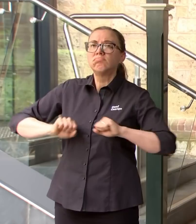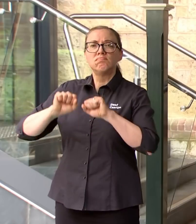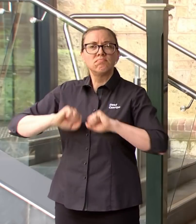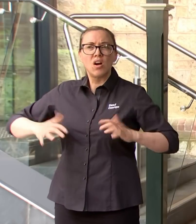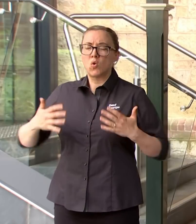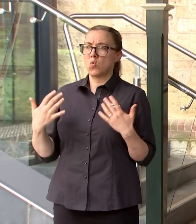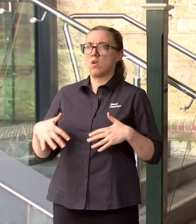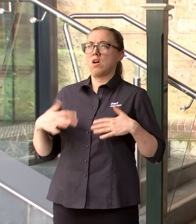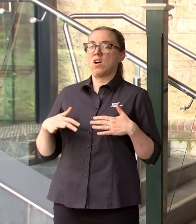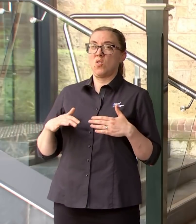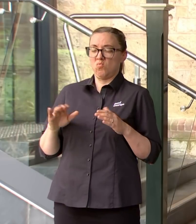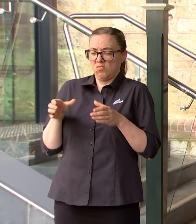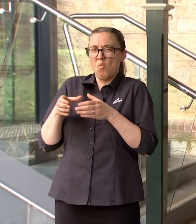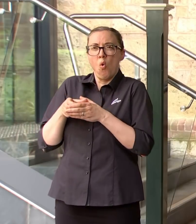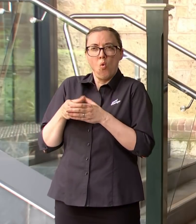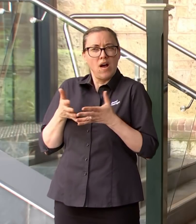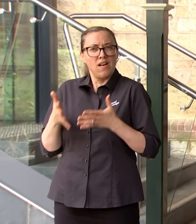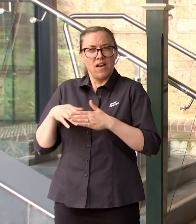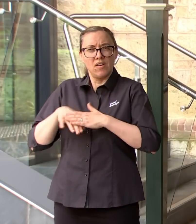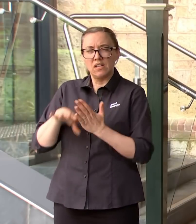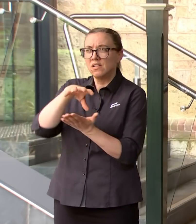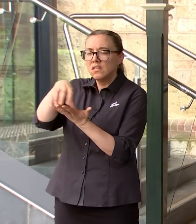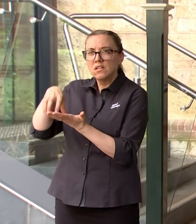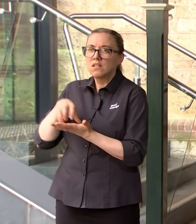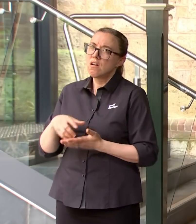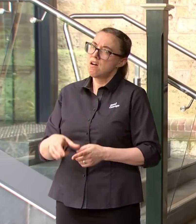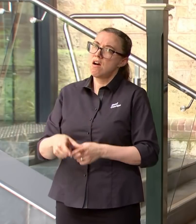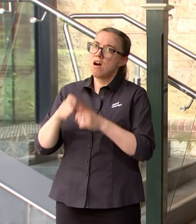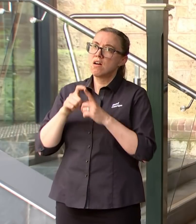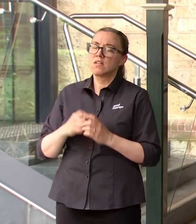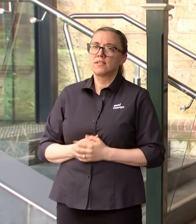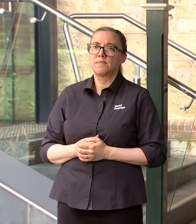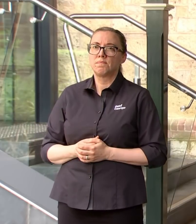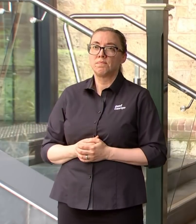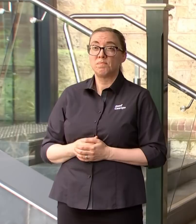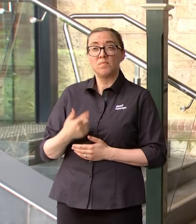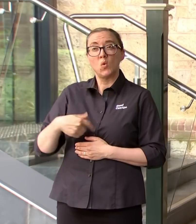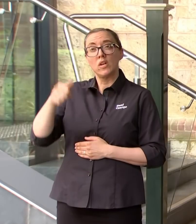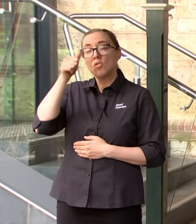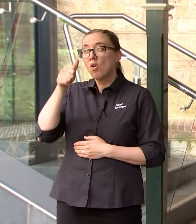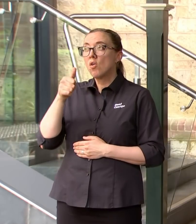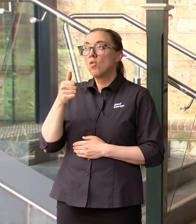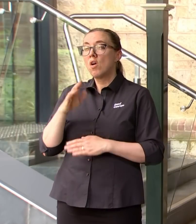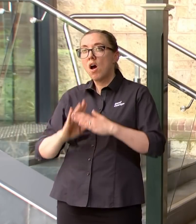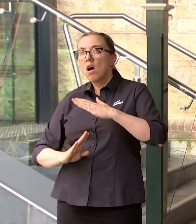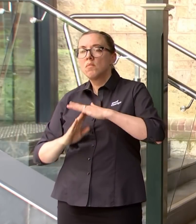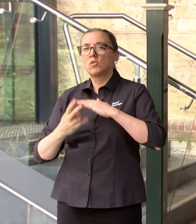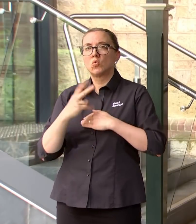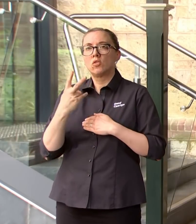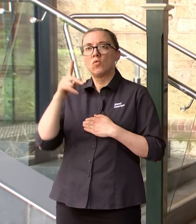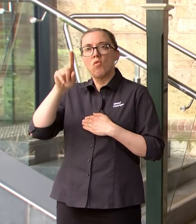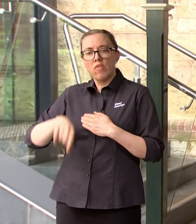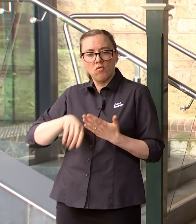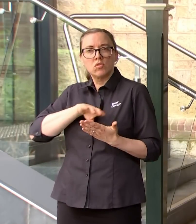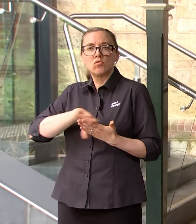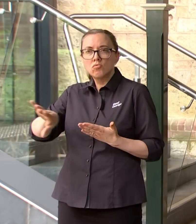uh who have been adversely affected in fact up to 22 000 uh dollars that money is already flowing into their